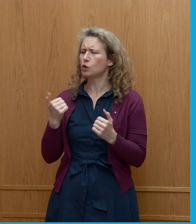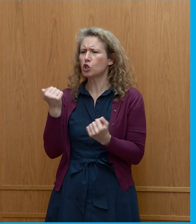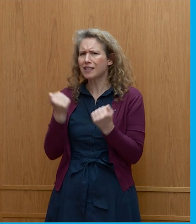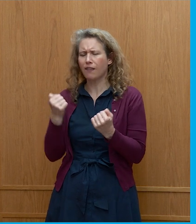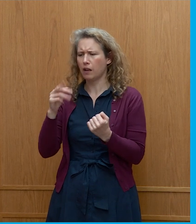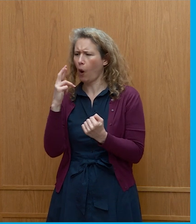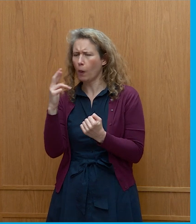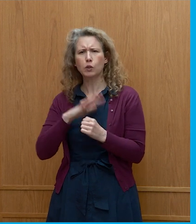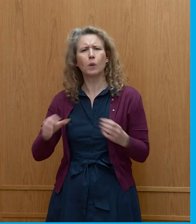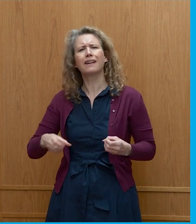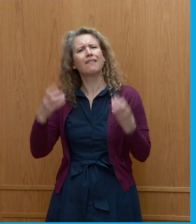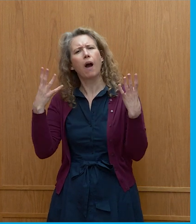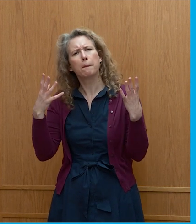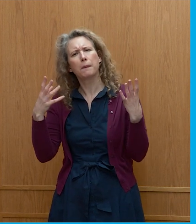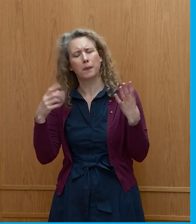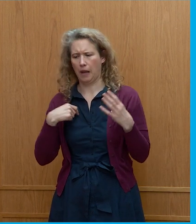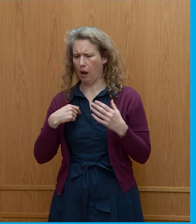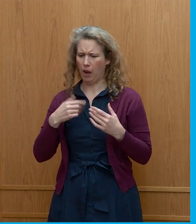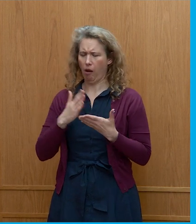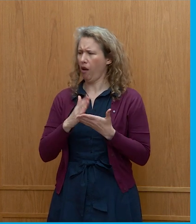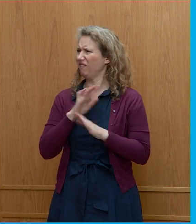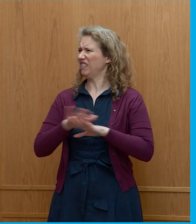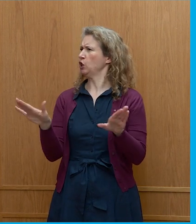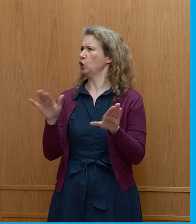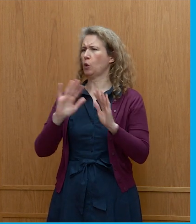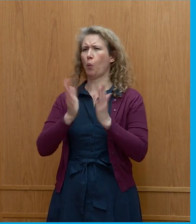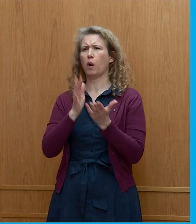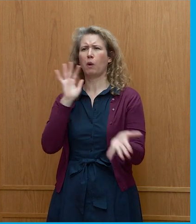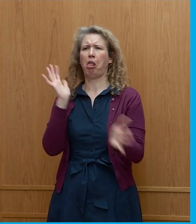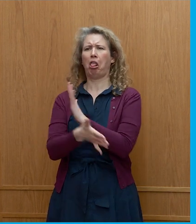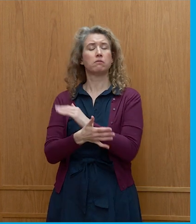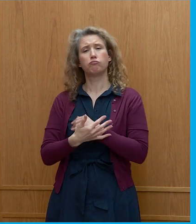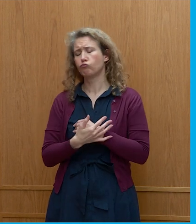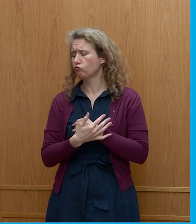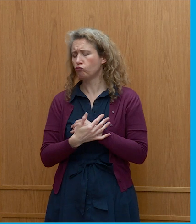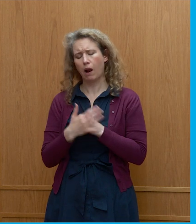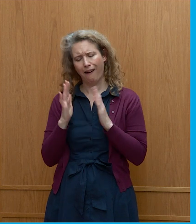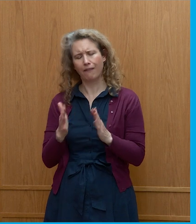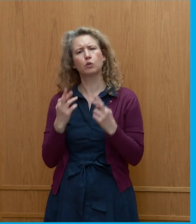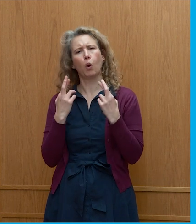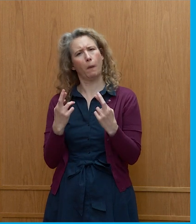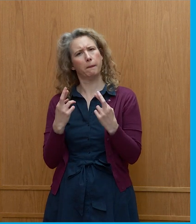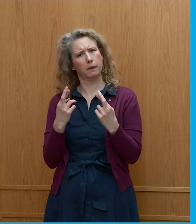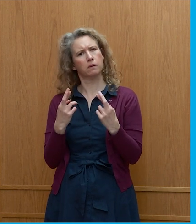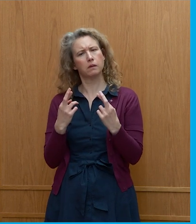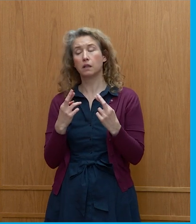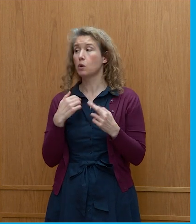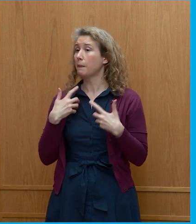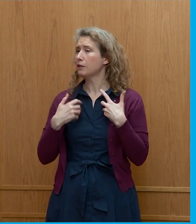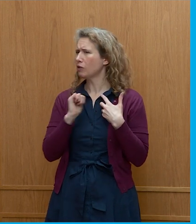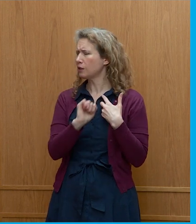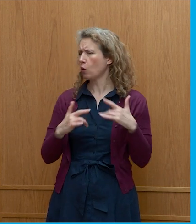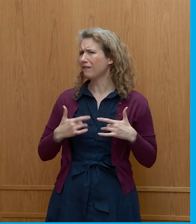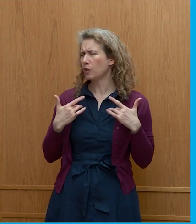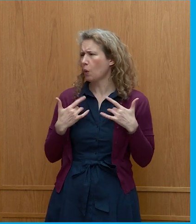concluding that now our fate is sealed. So I'd be interested in views on how do